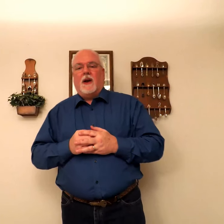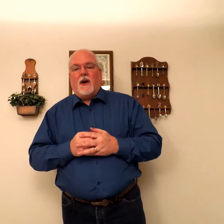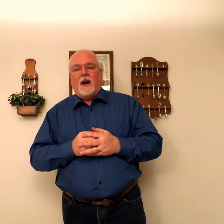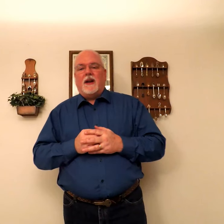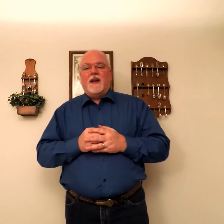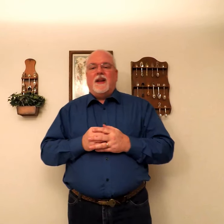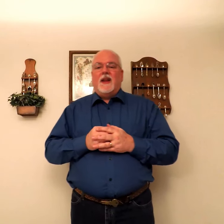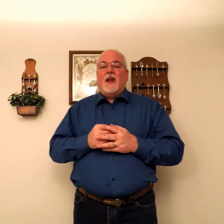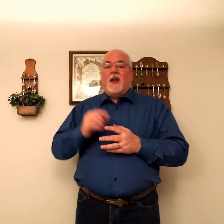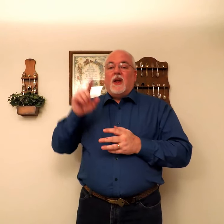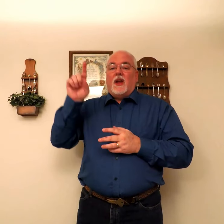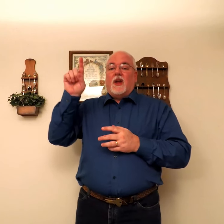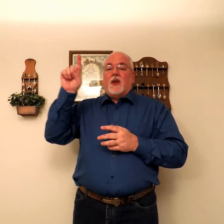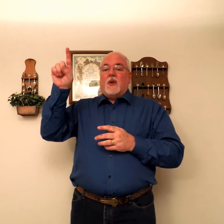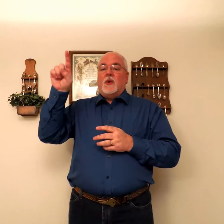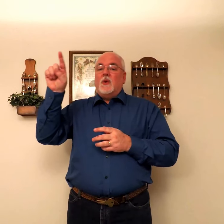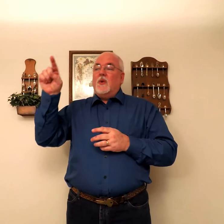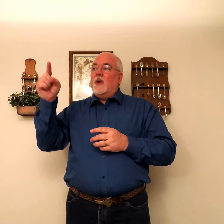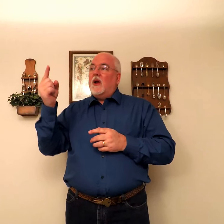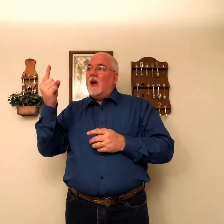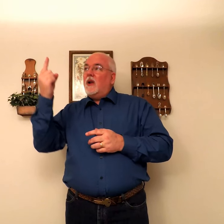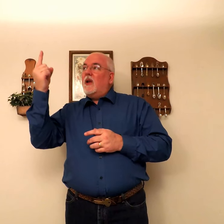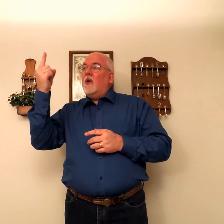Alright. You. Alone.